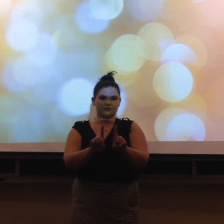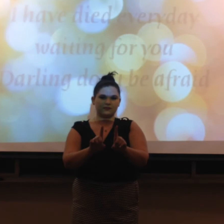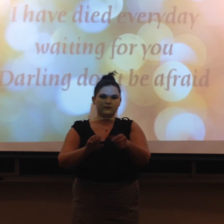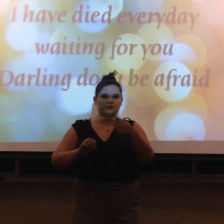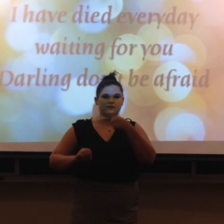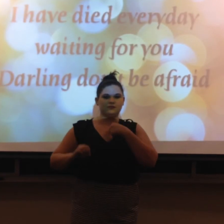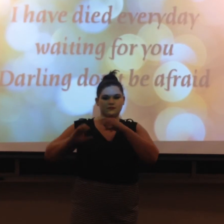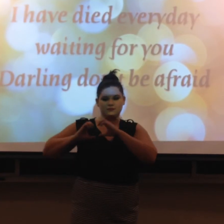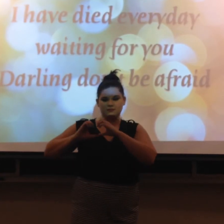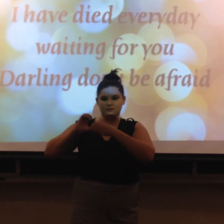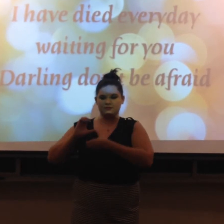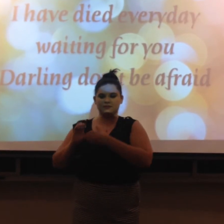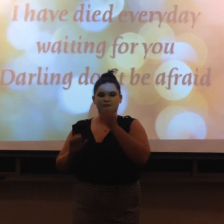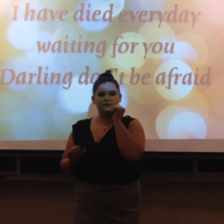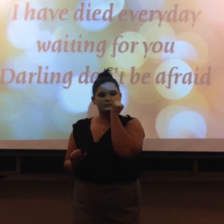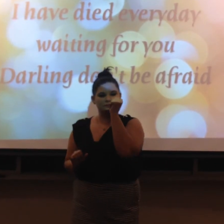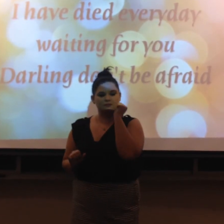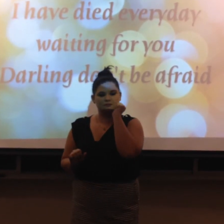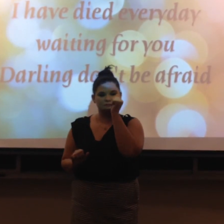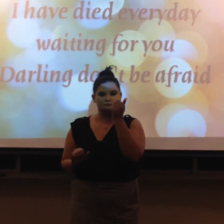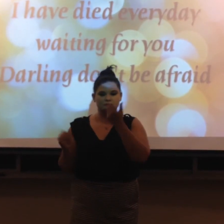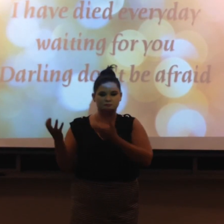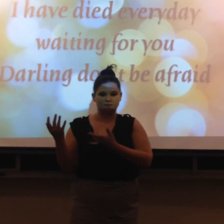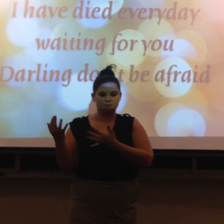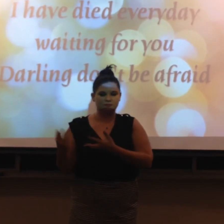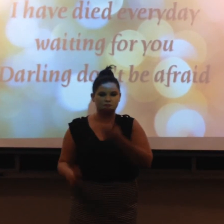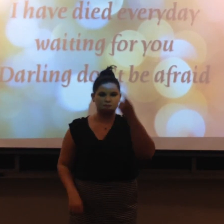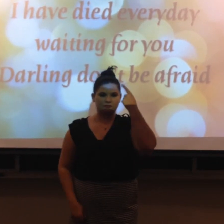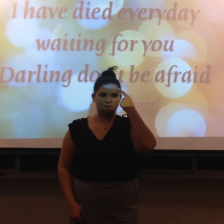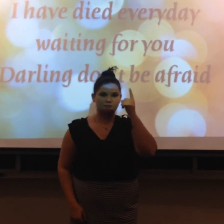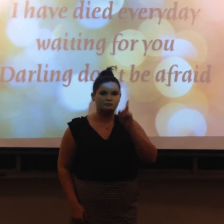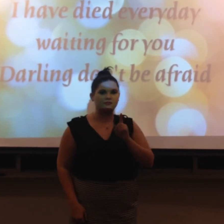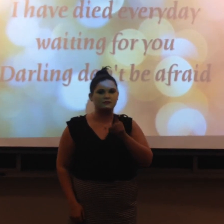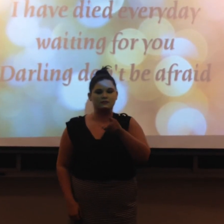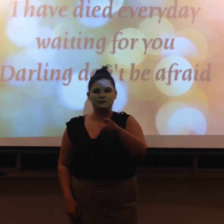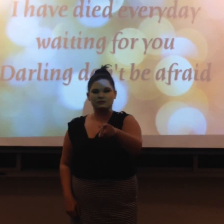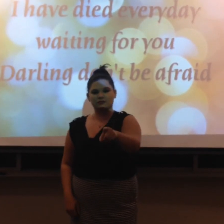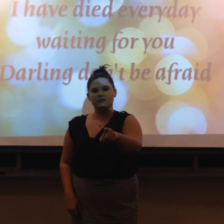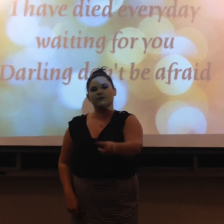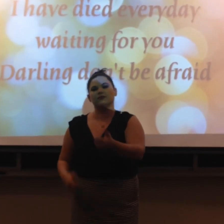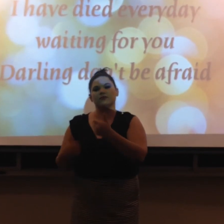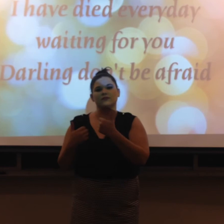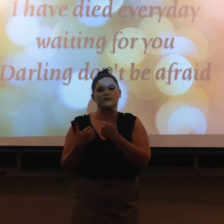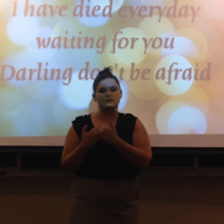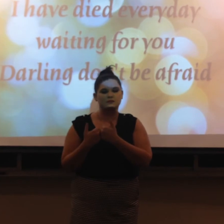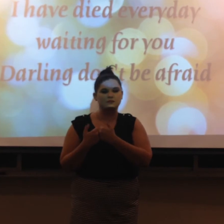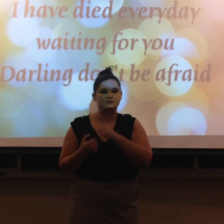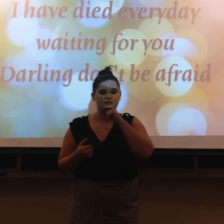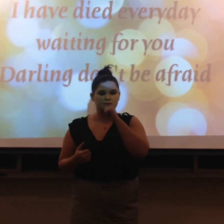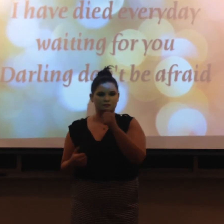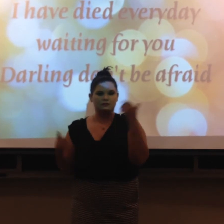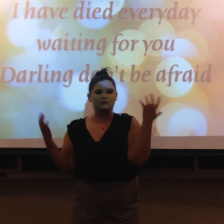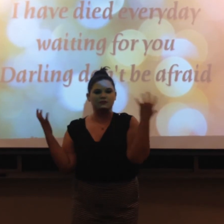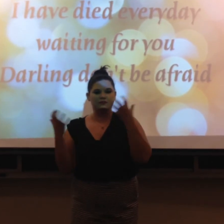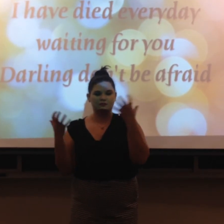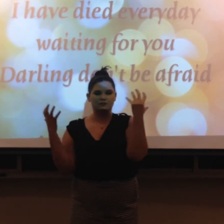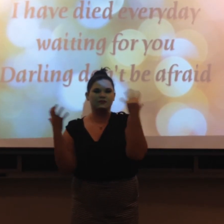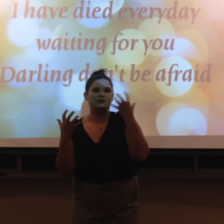I've died everyday waiting for you Darling don't be